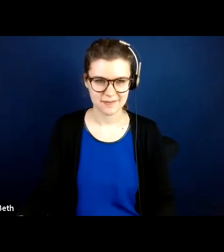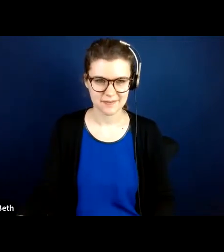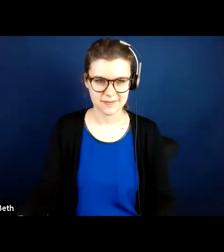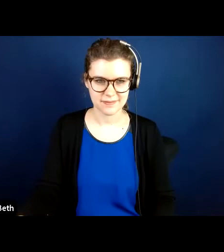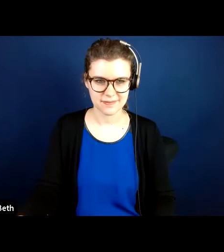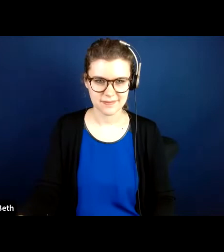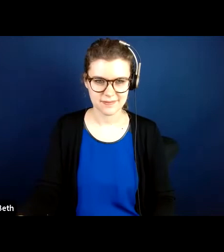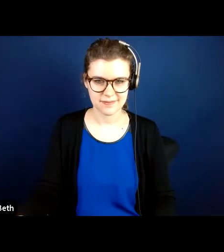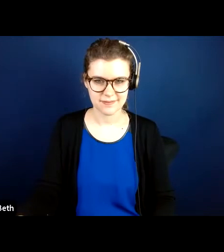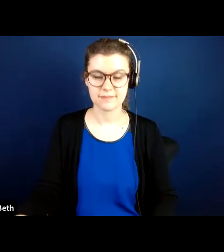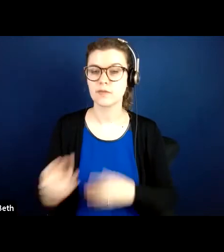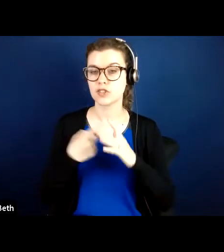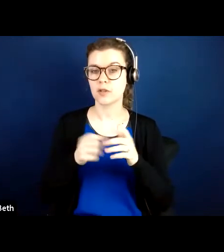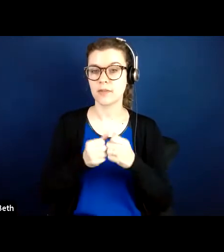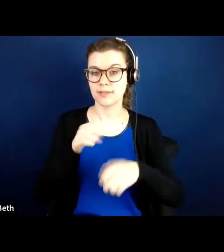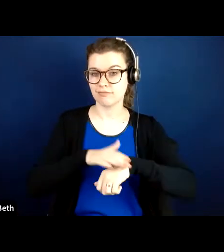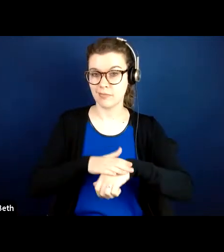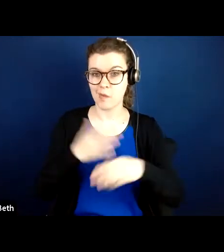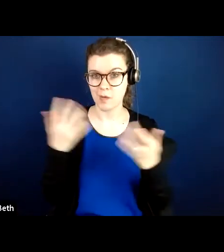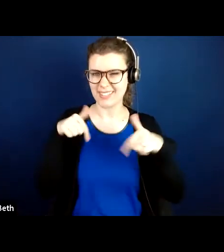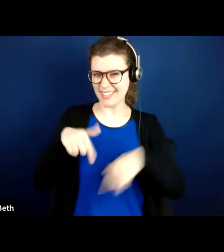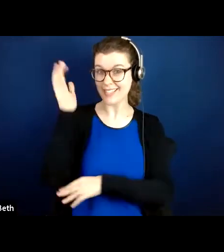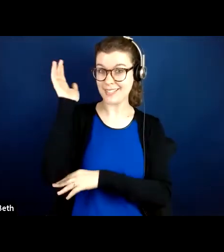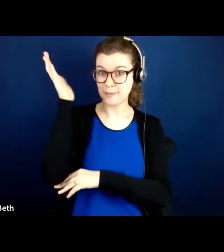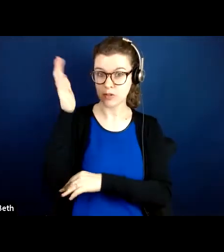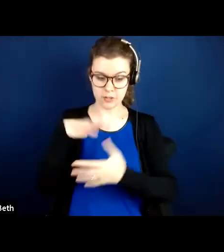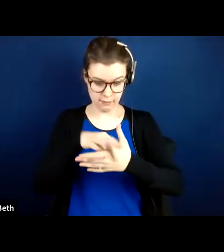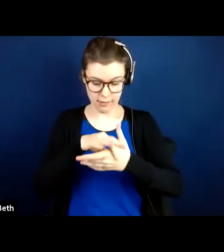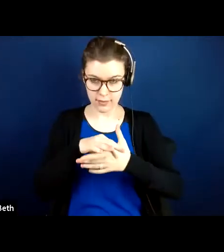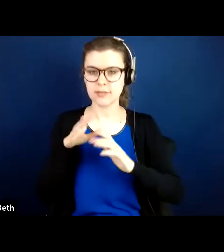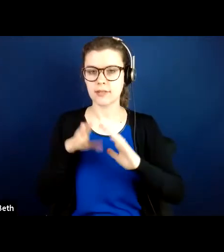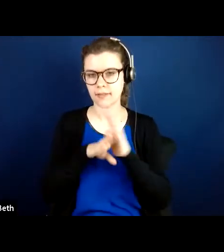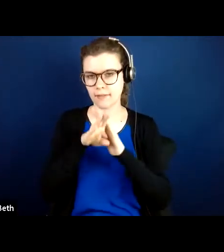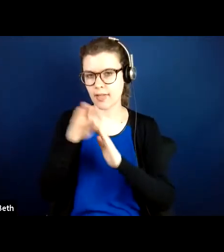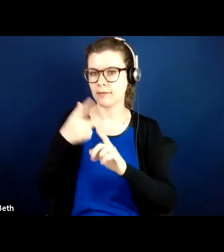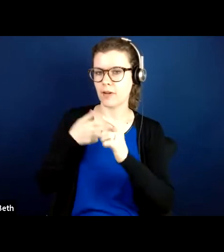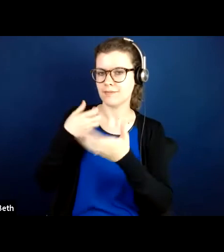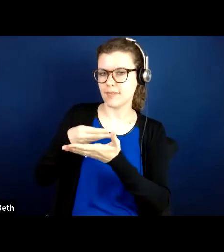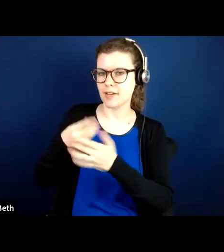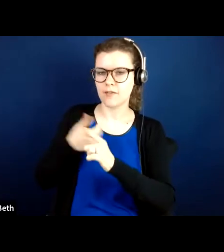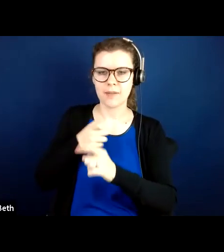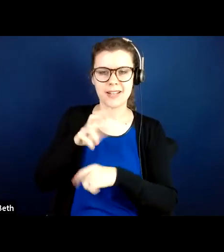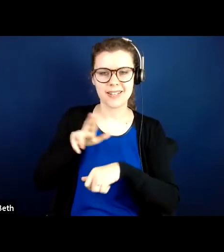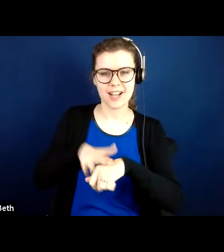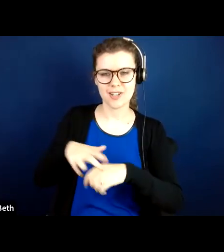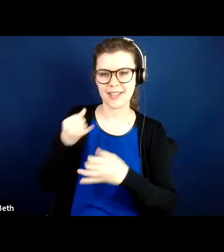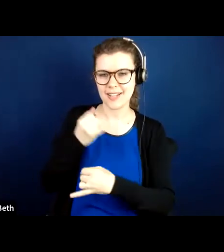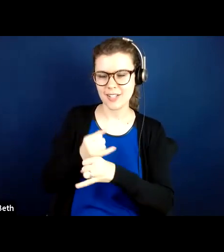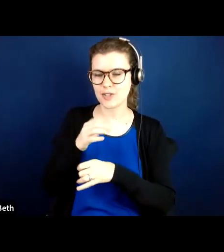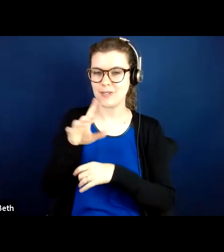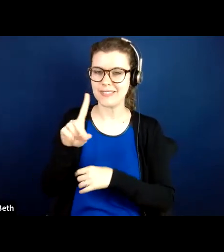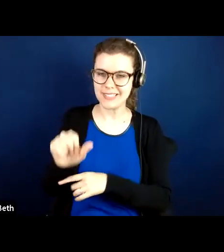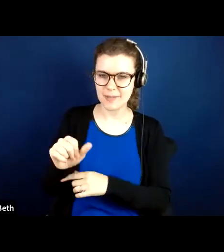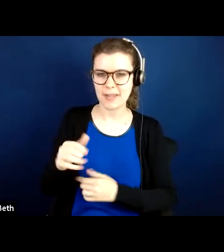I have to start with a disclosure that the contents of this presentation were developed under a grant from the National Institute on Disability, Independent Living,